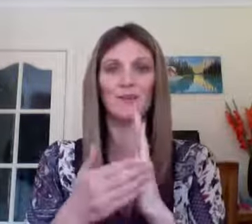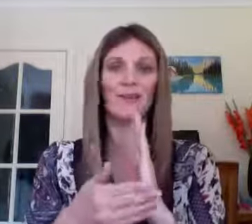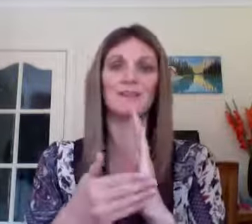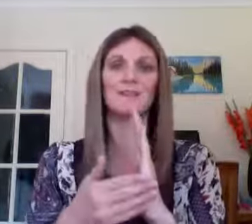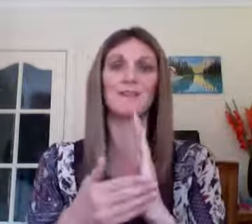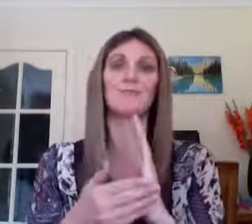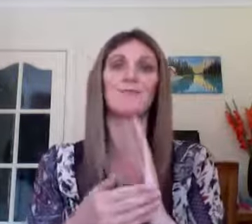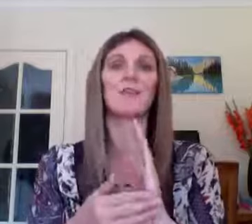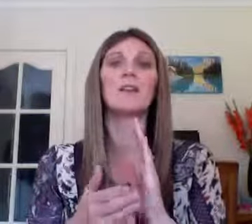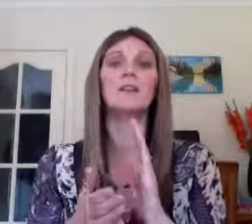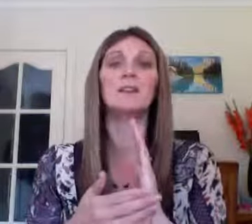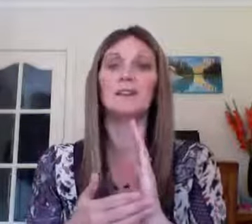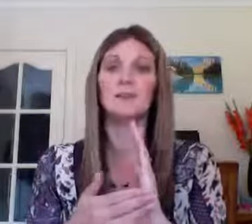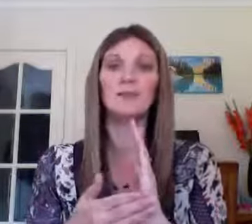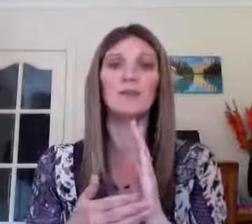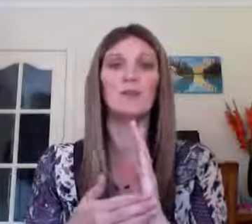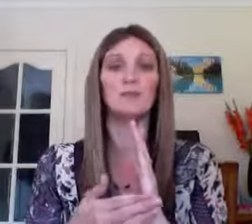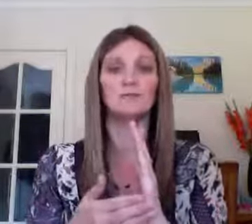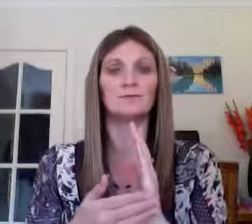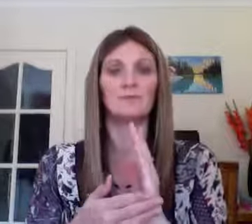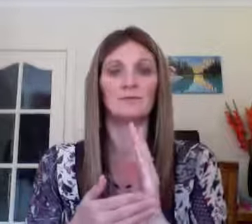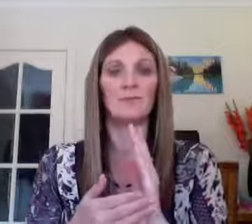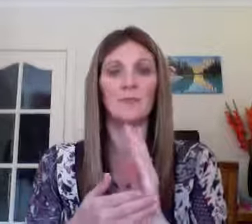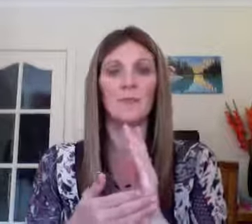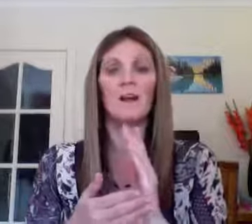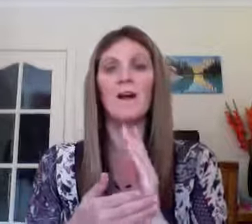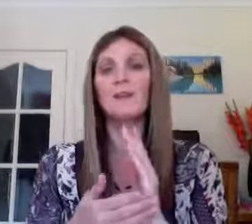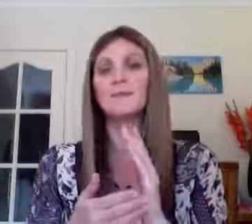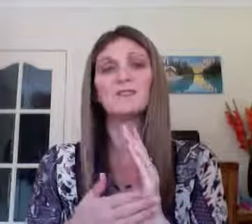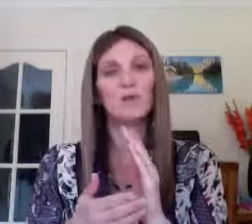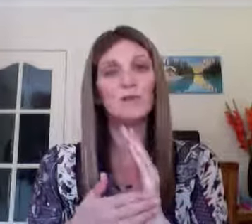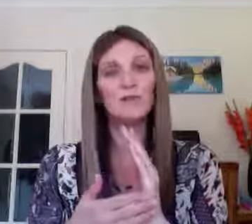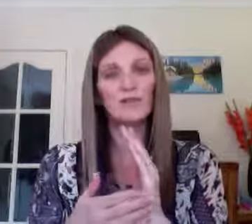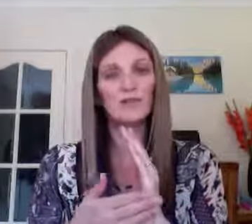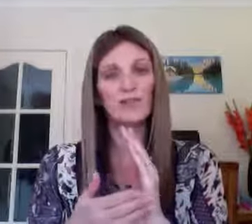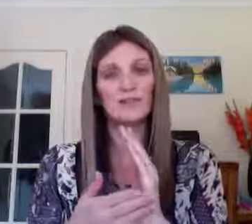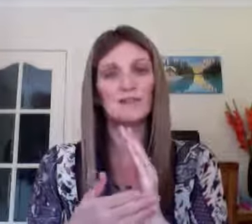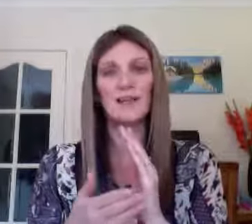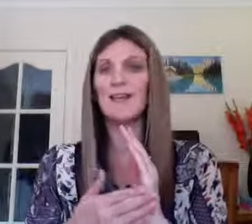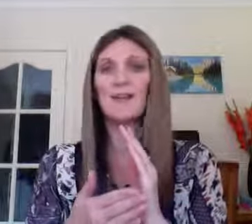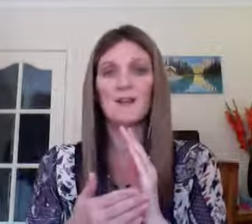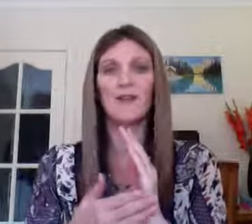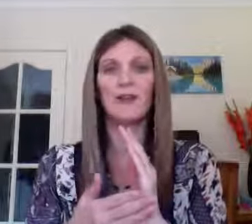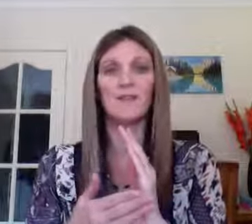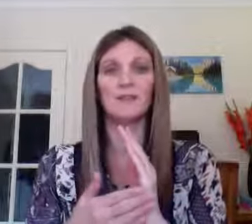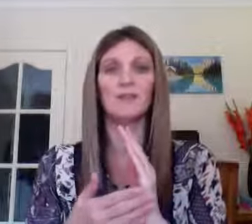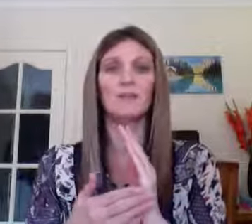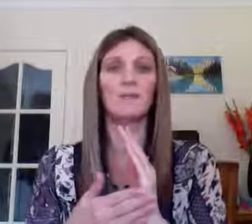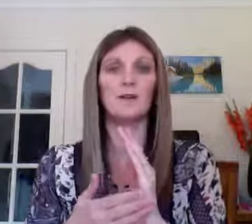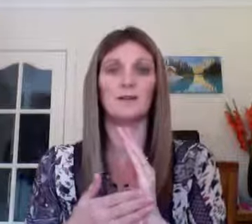of the hand here. Even though I am so frustrated at never having enough money,